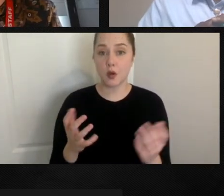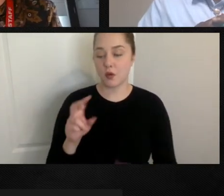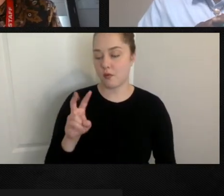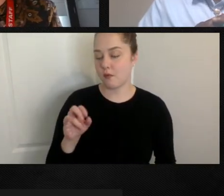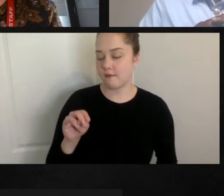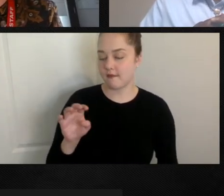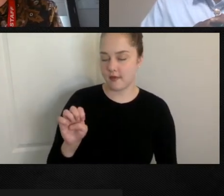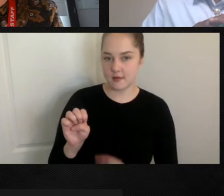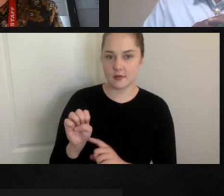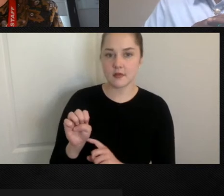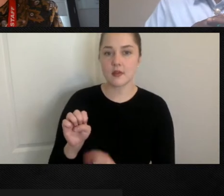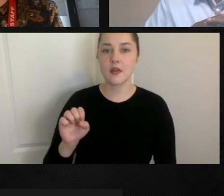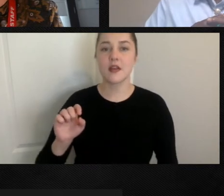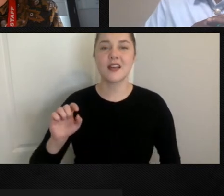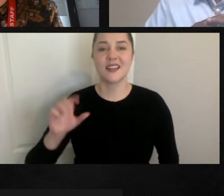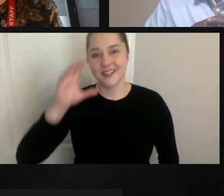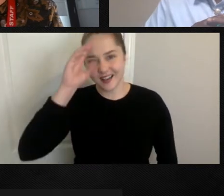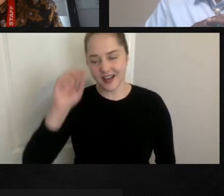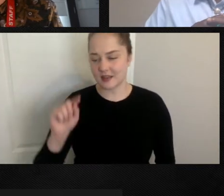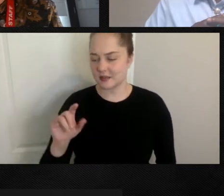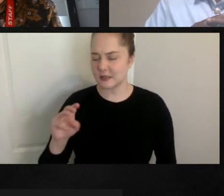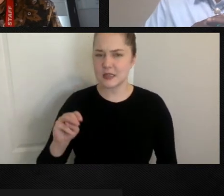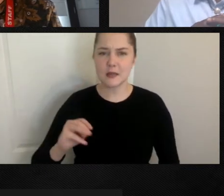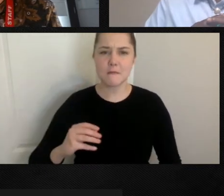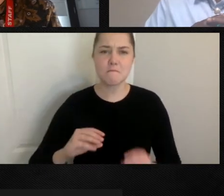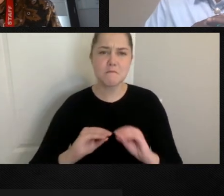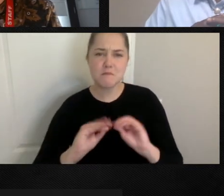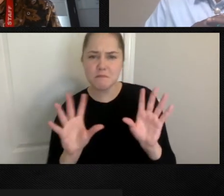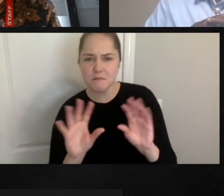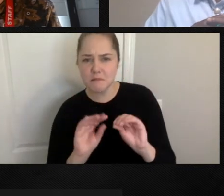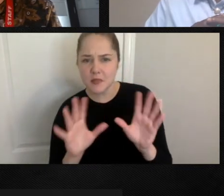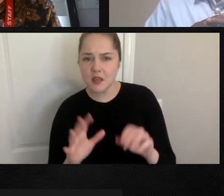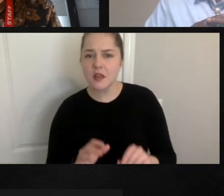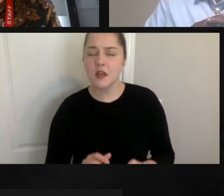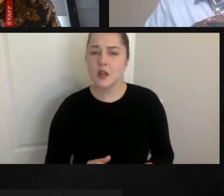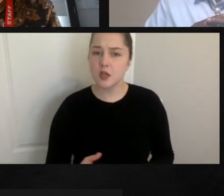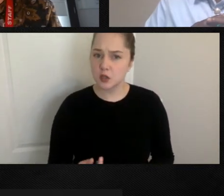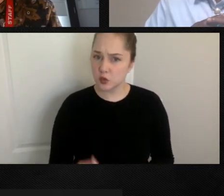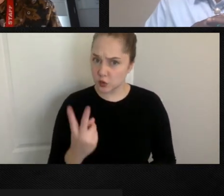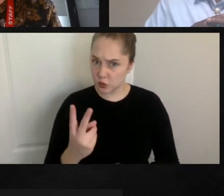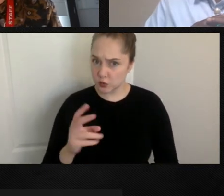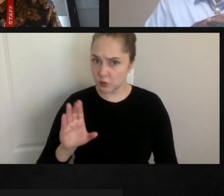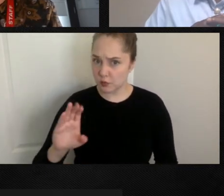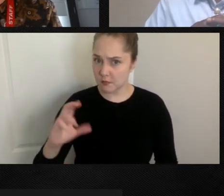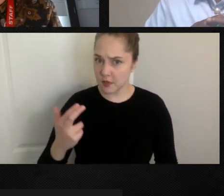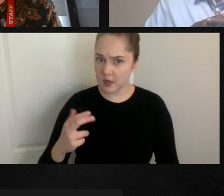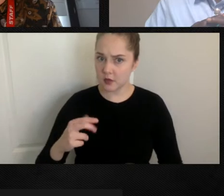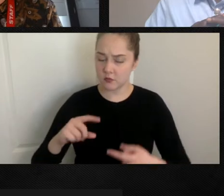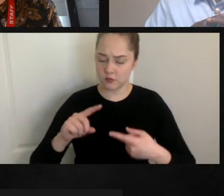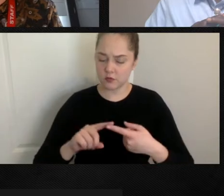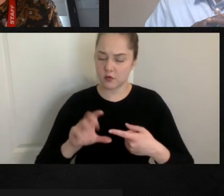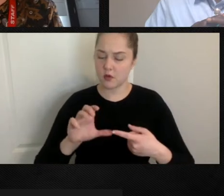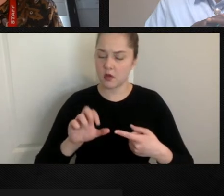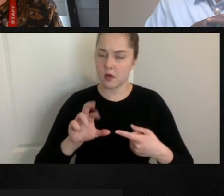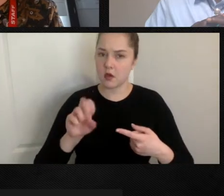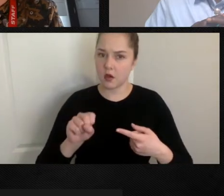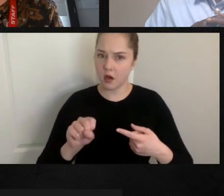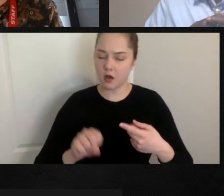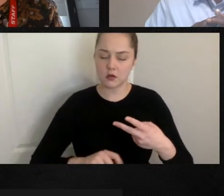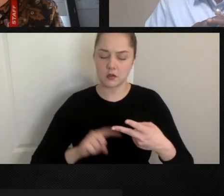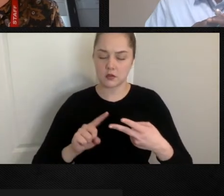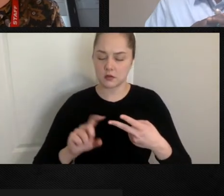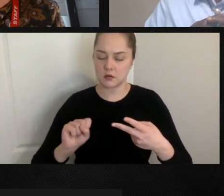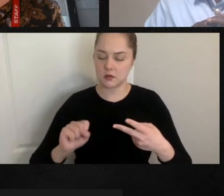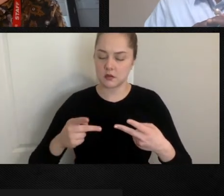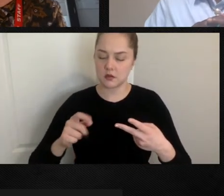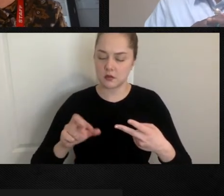asking if you could clarify that there were two beaches, the Cars and the Sparrows that were sisters. Is that correct? Can